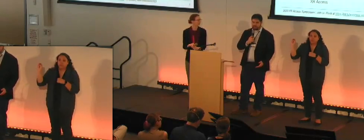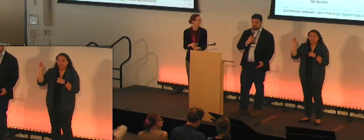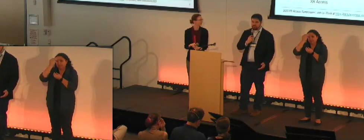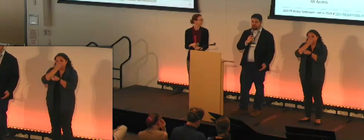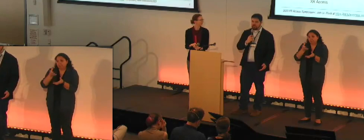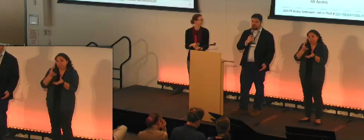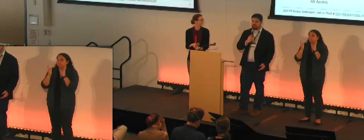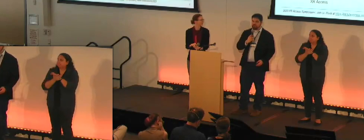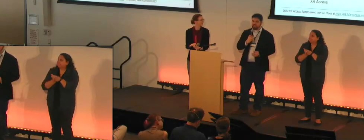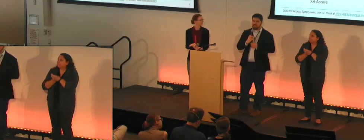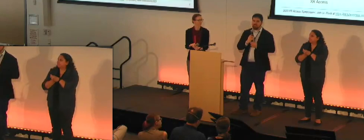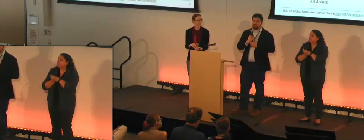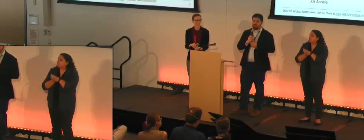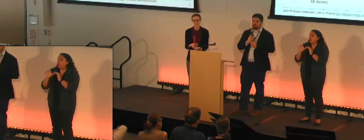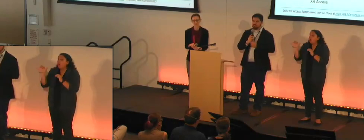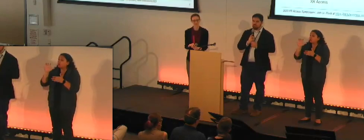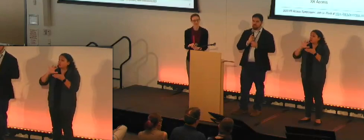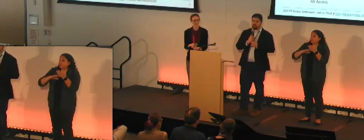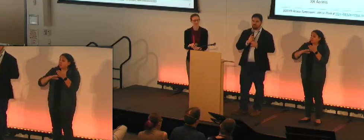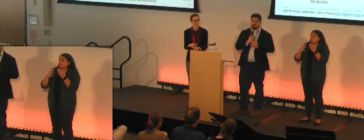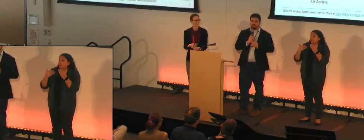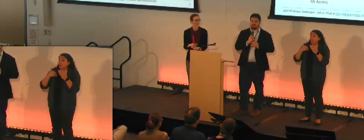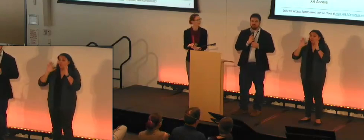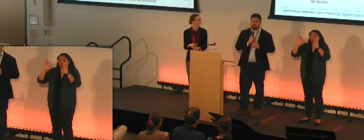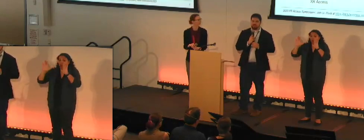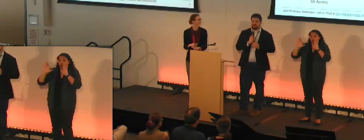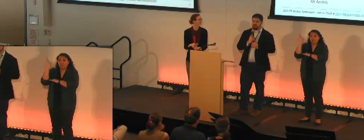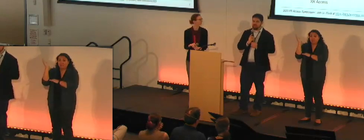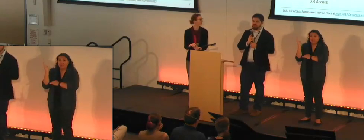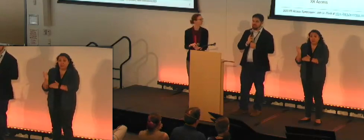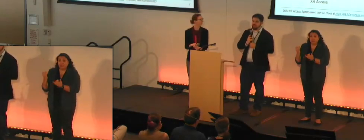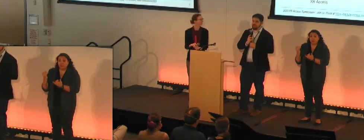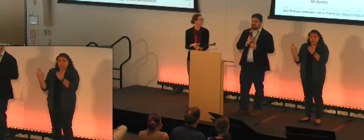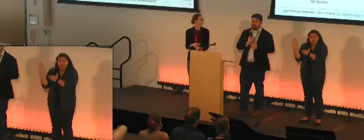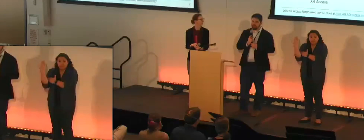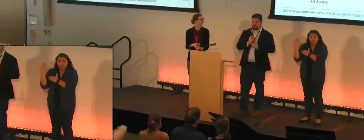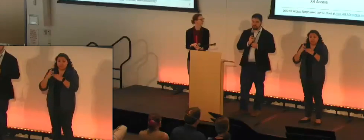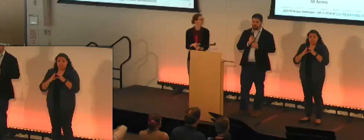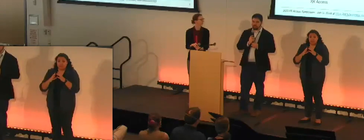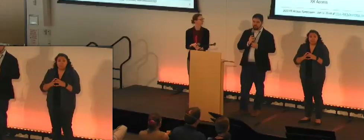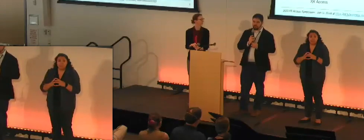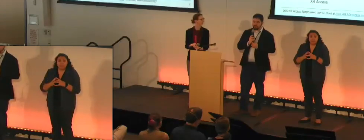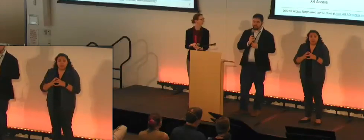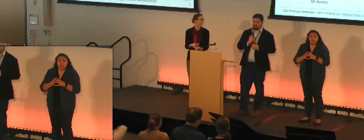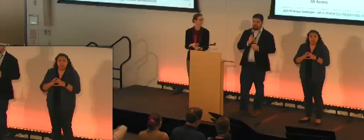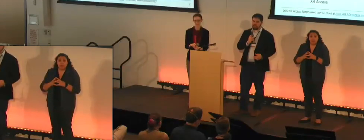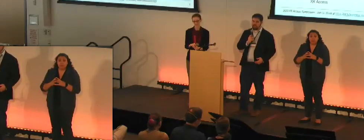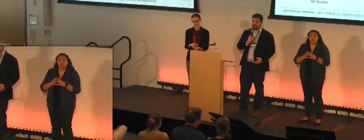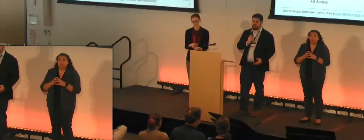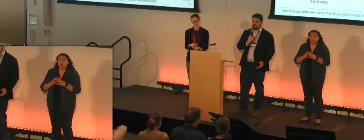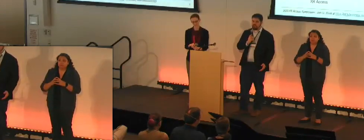Finally, in terms of our schedule today, we have some wonderful speakers lined up for you in the morning here. Followed by